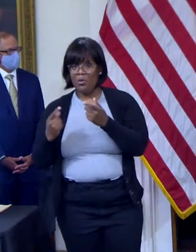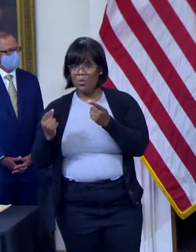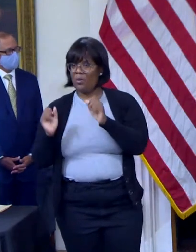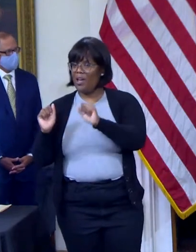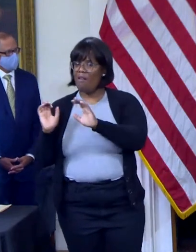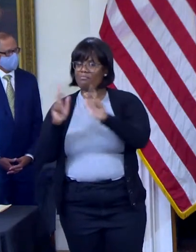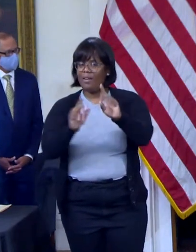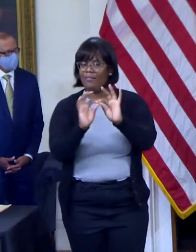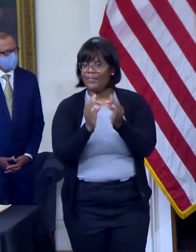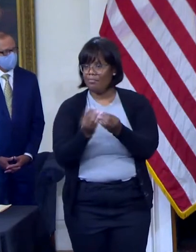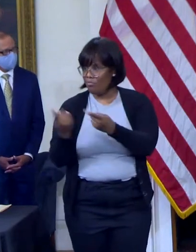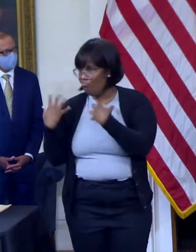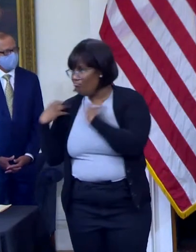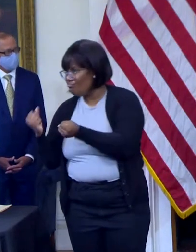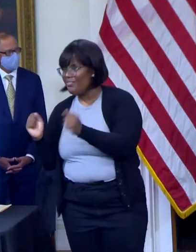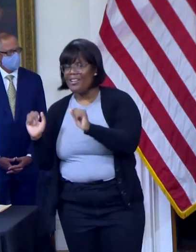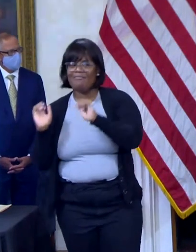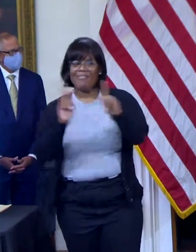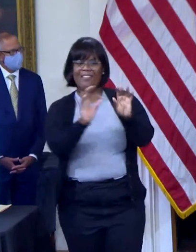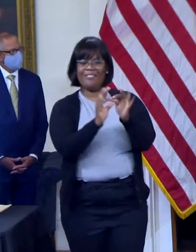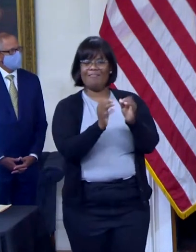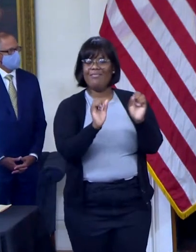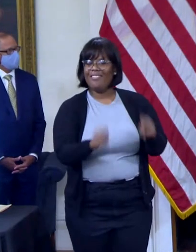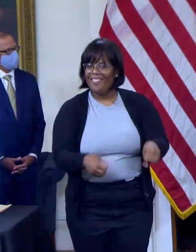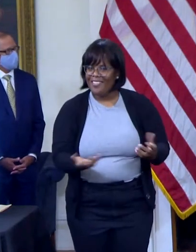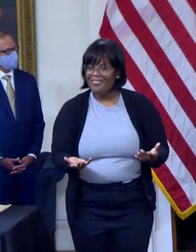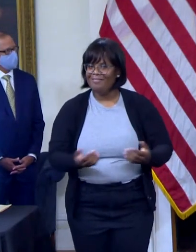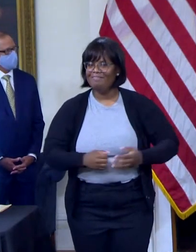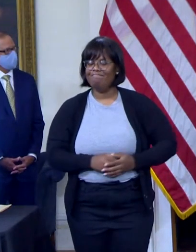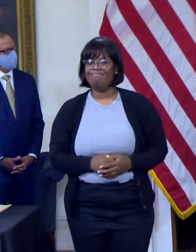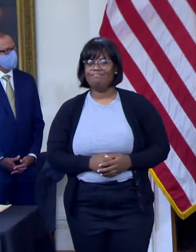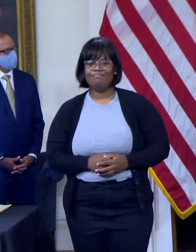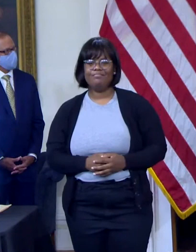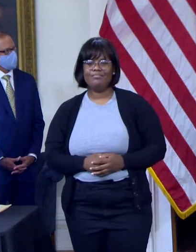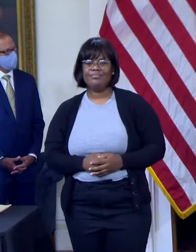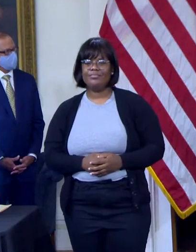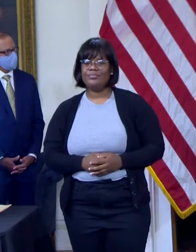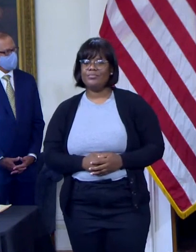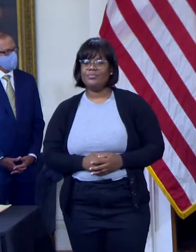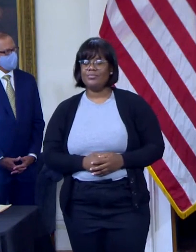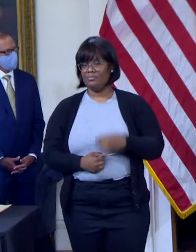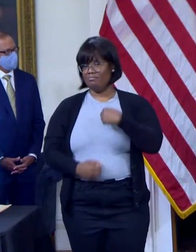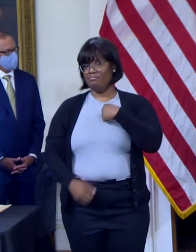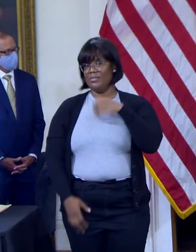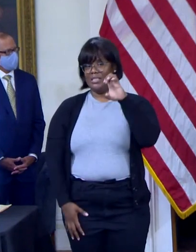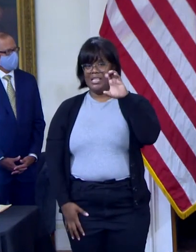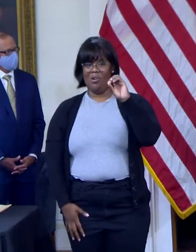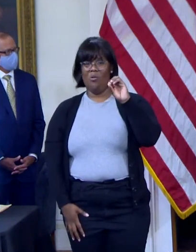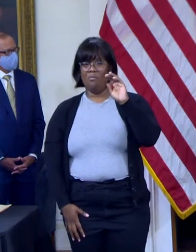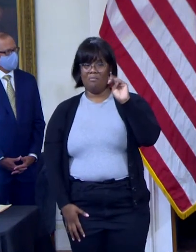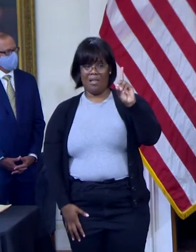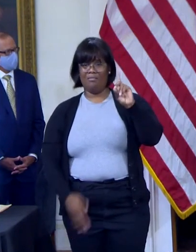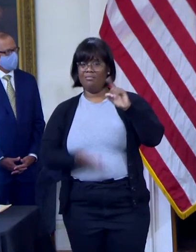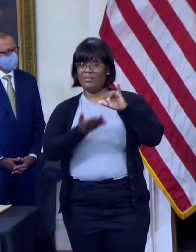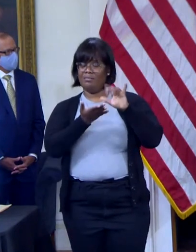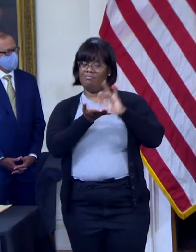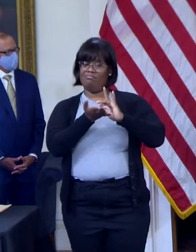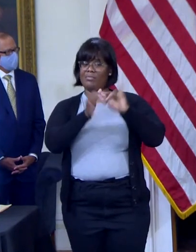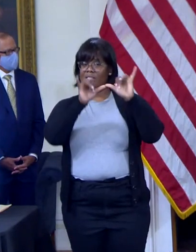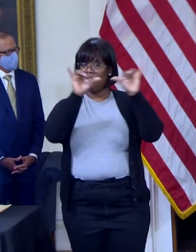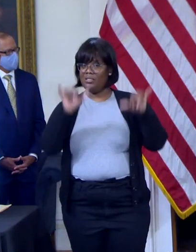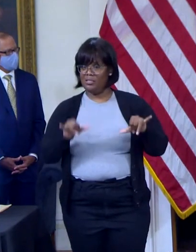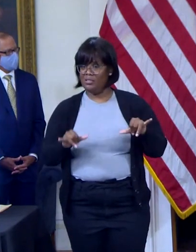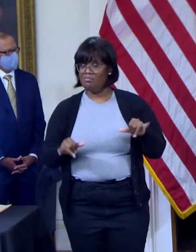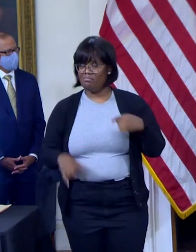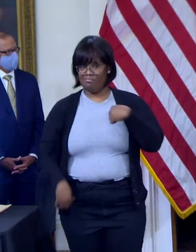at the University of Maryland Medical System, I have a lot of responsibilities, none more solemn than the responsibility I have to our